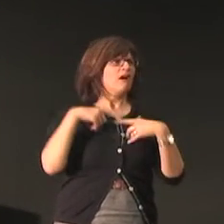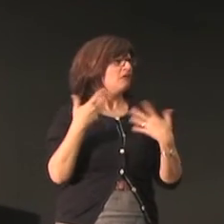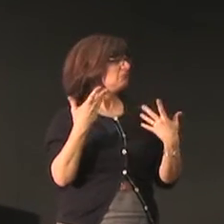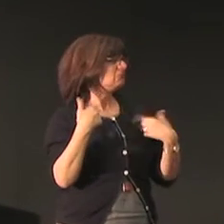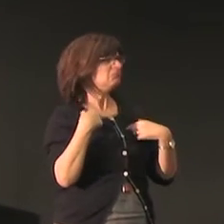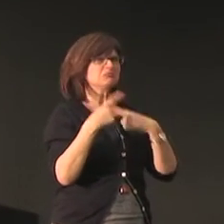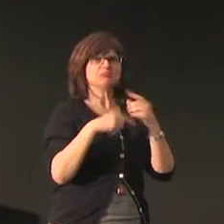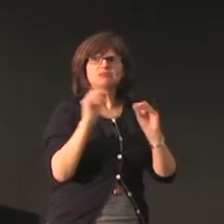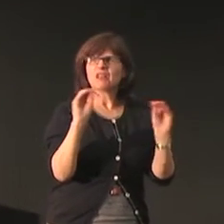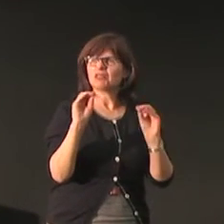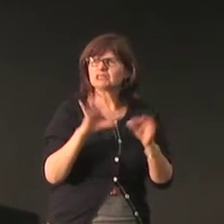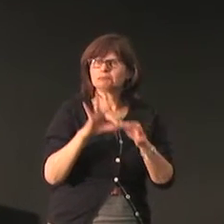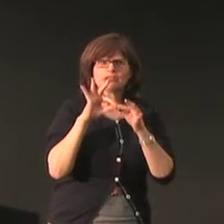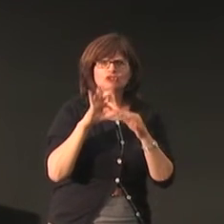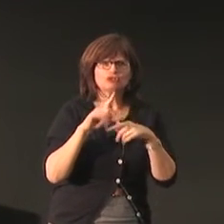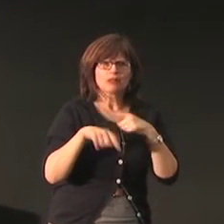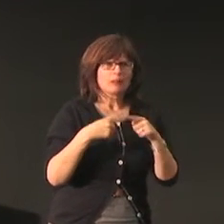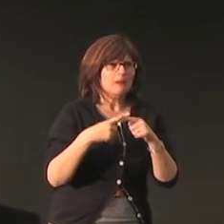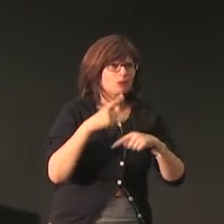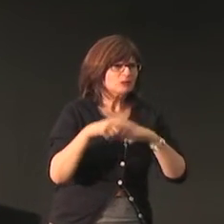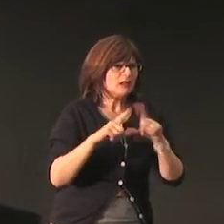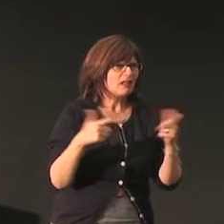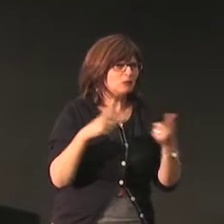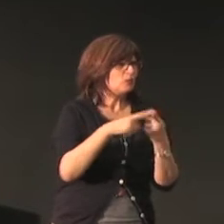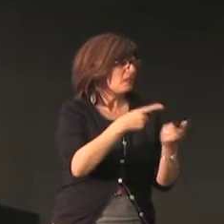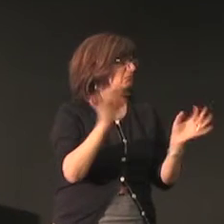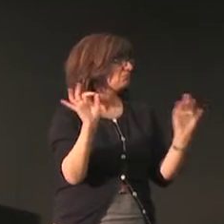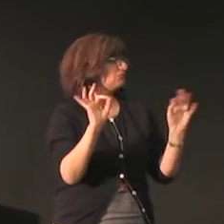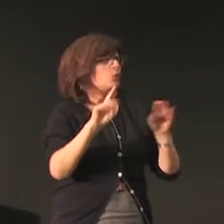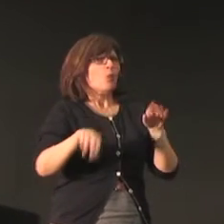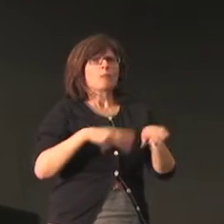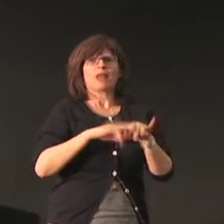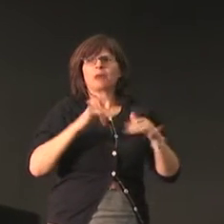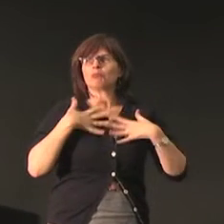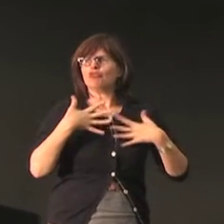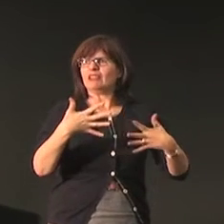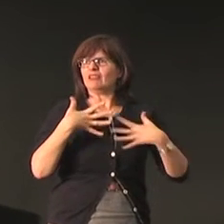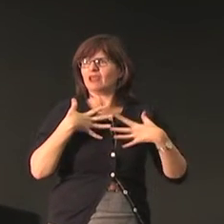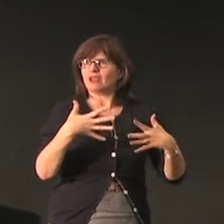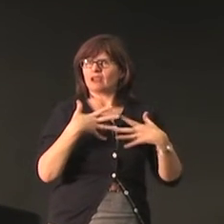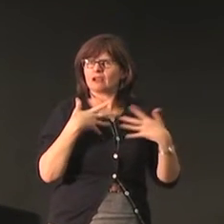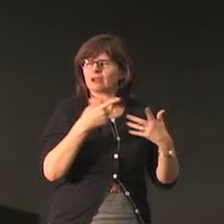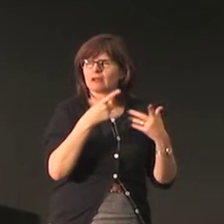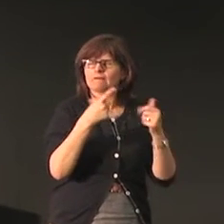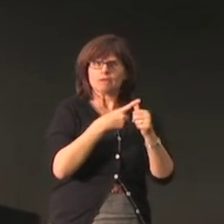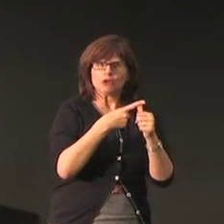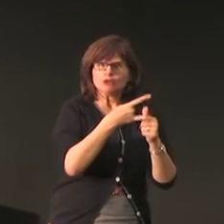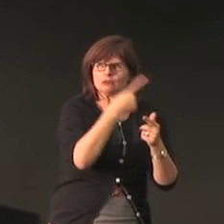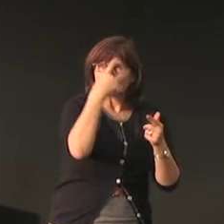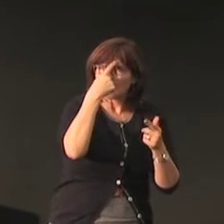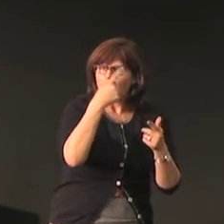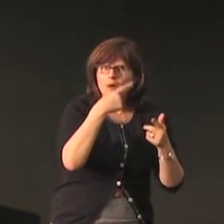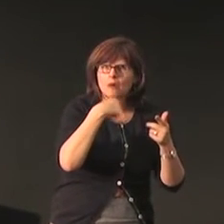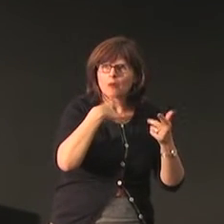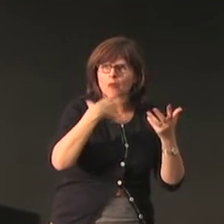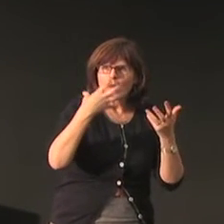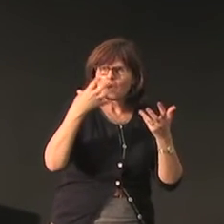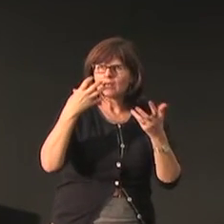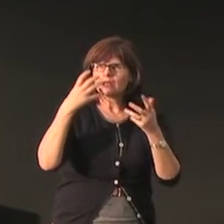you know they were in fact really surprised and puzzled about why we would want to come and study them I mean to them the language they use is